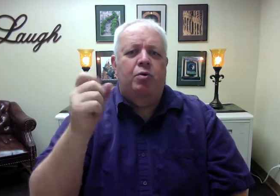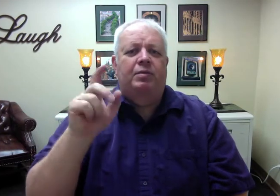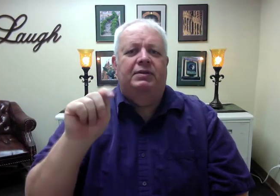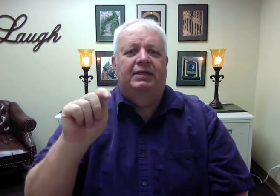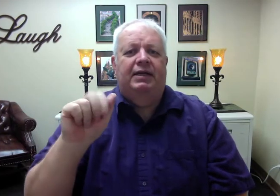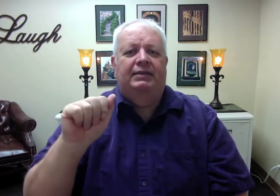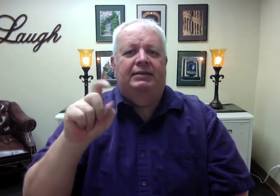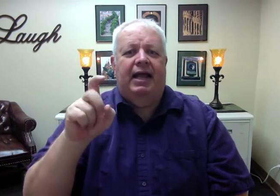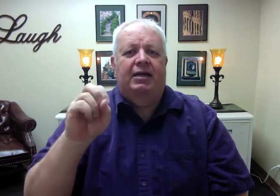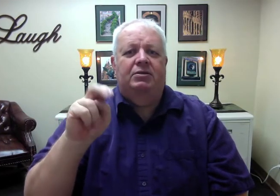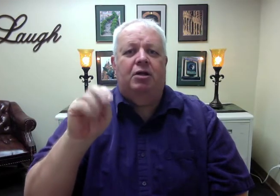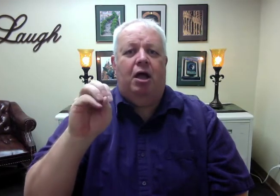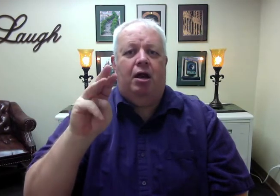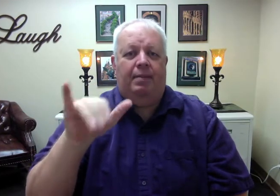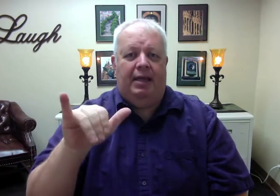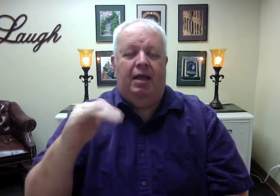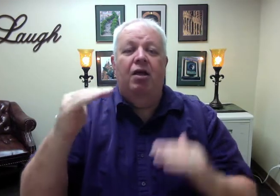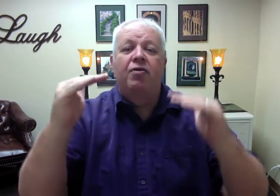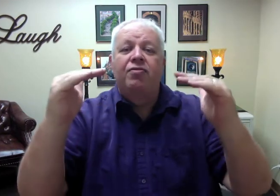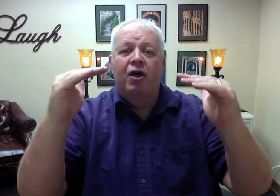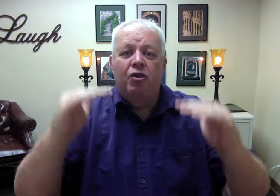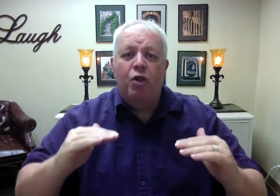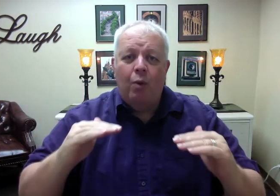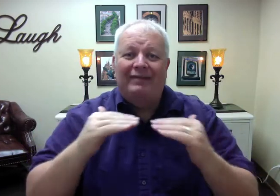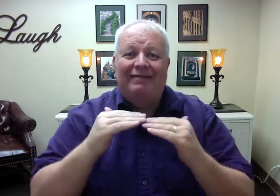The lowest level is called knowledge.